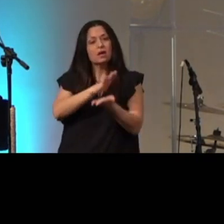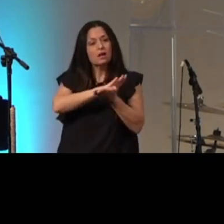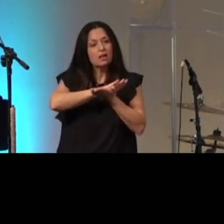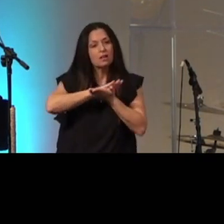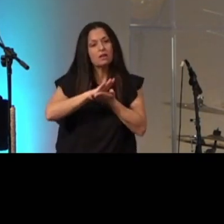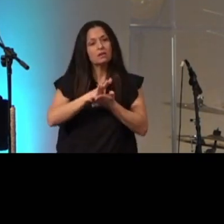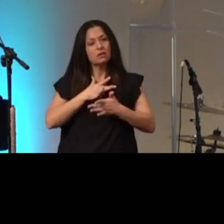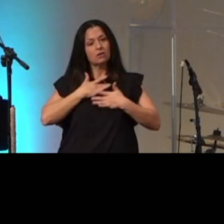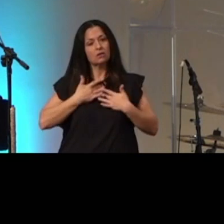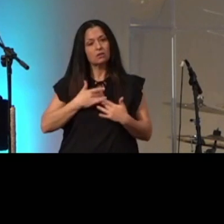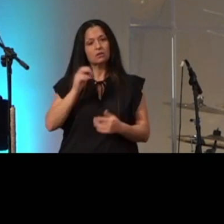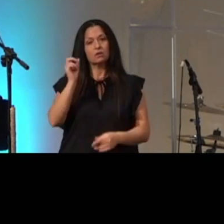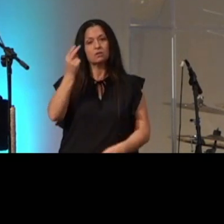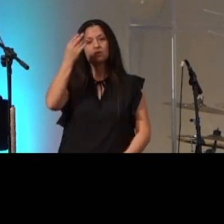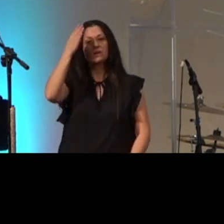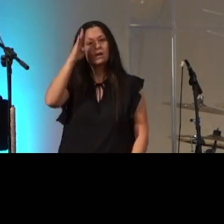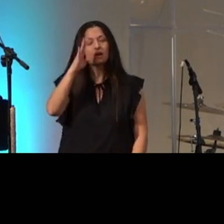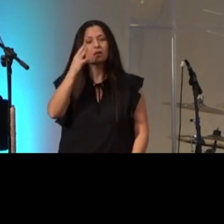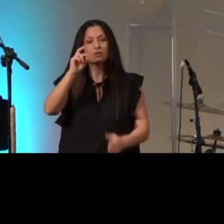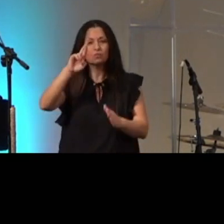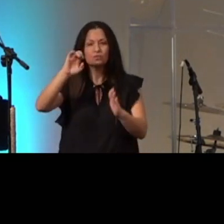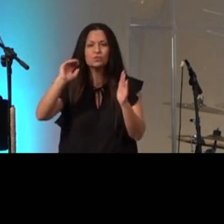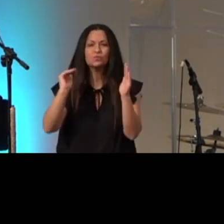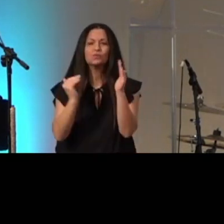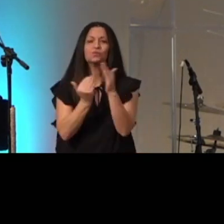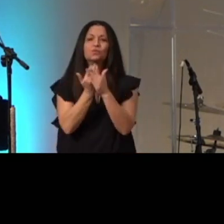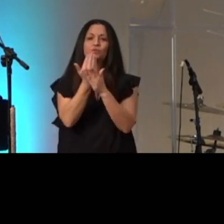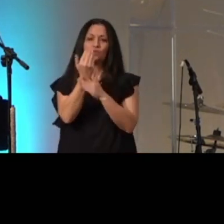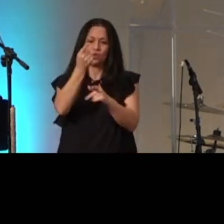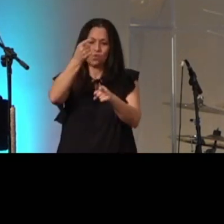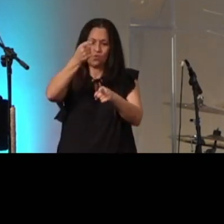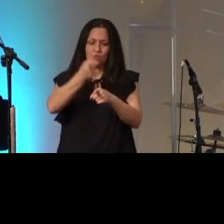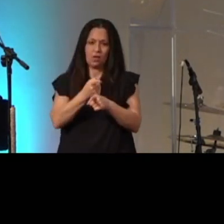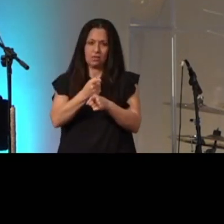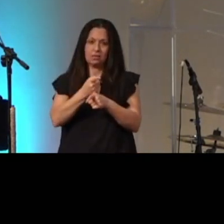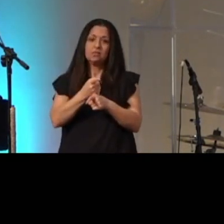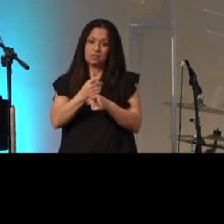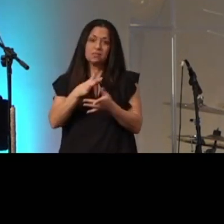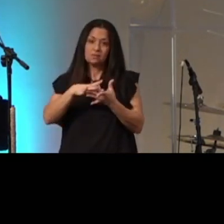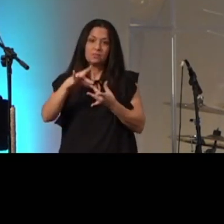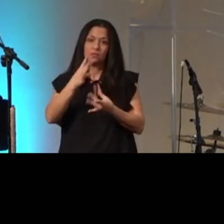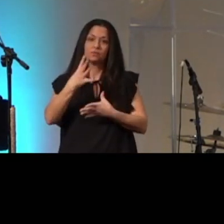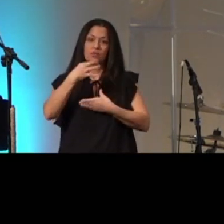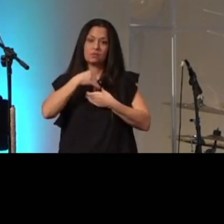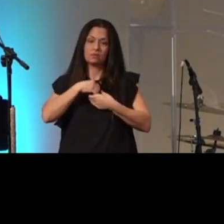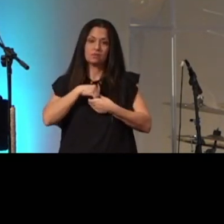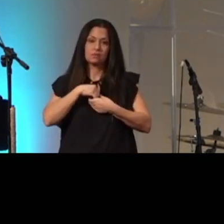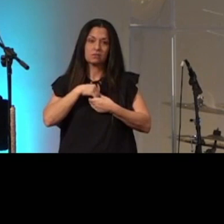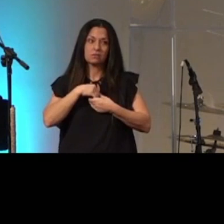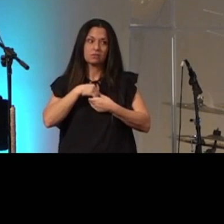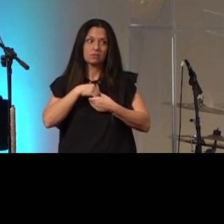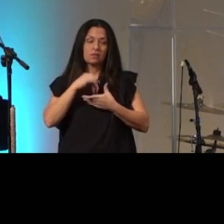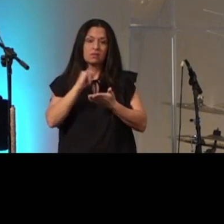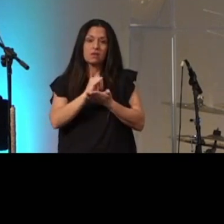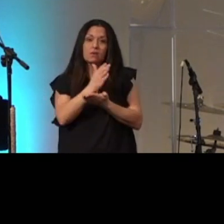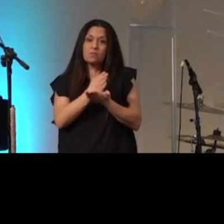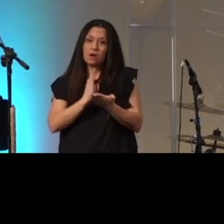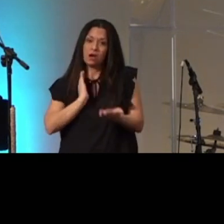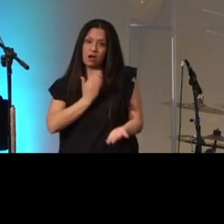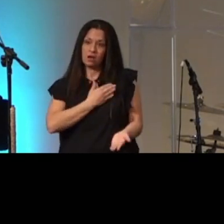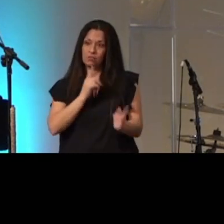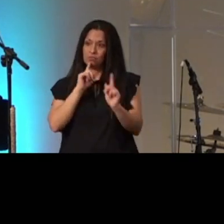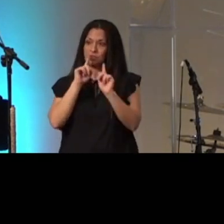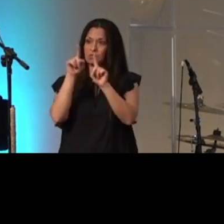heart oh God and renew a right spirit within me and that part of our response